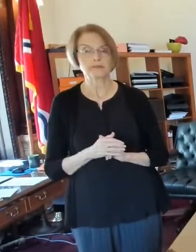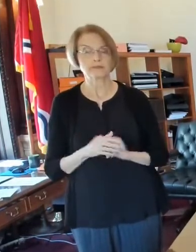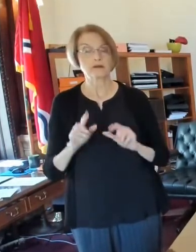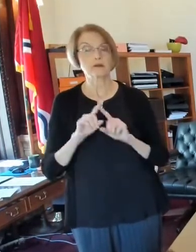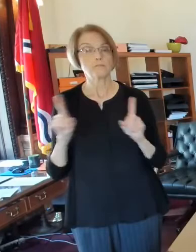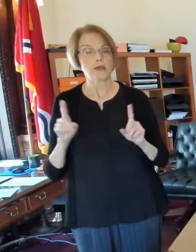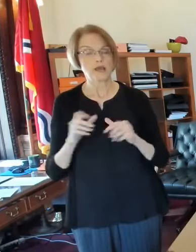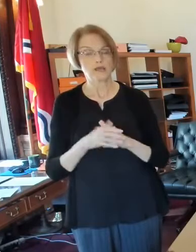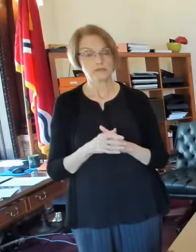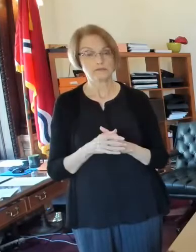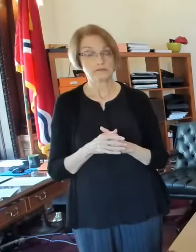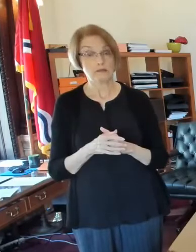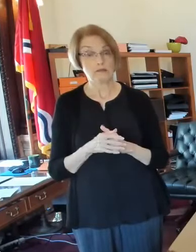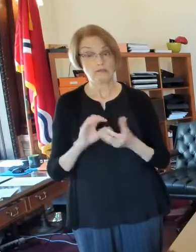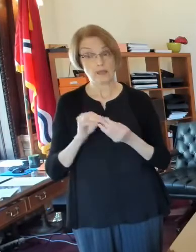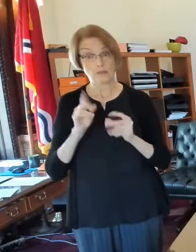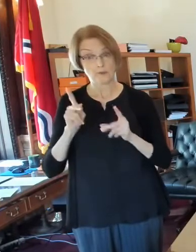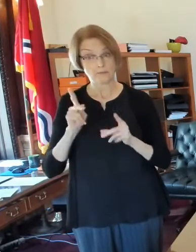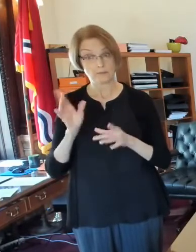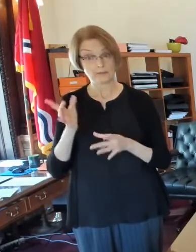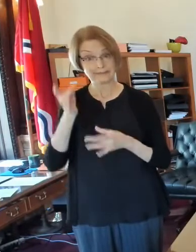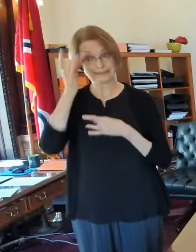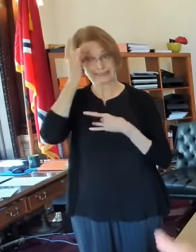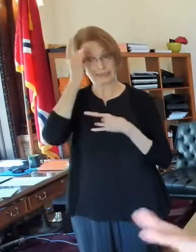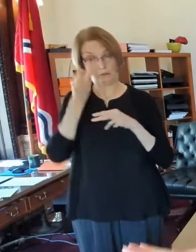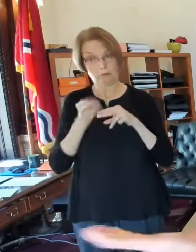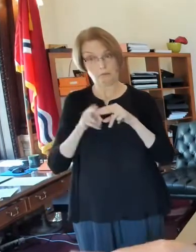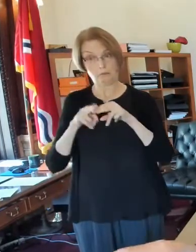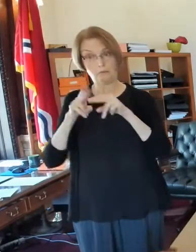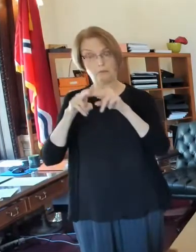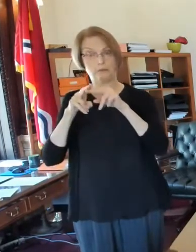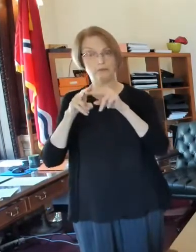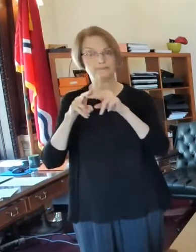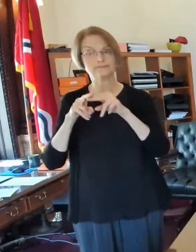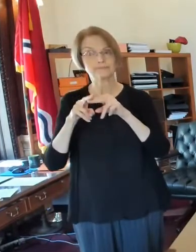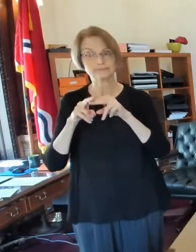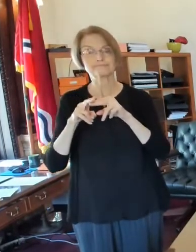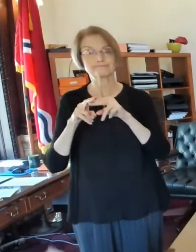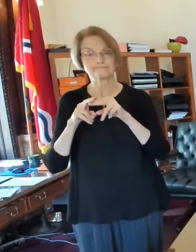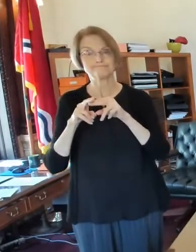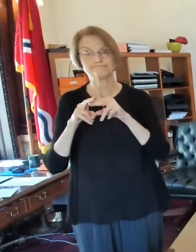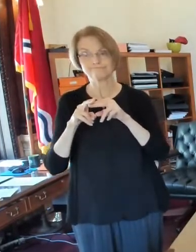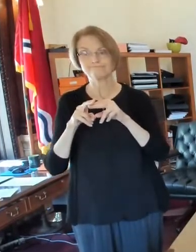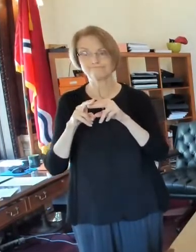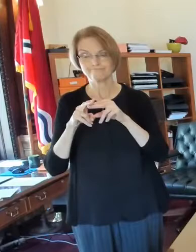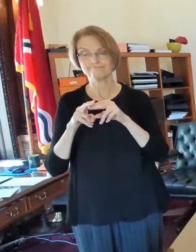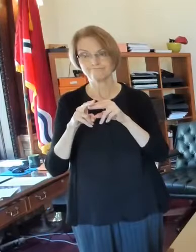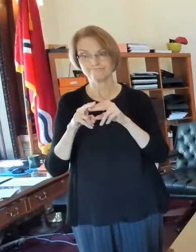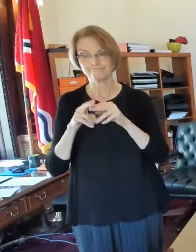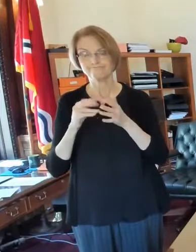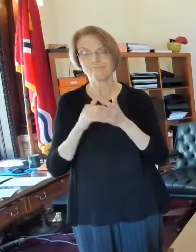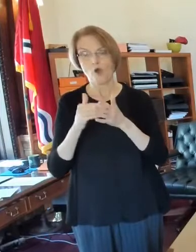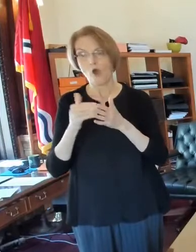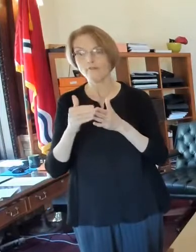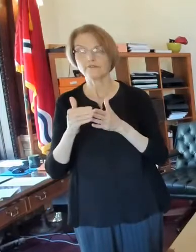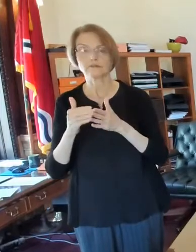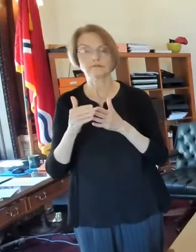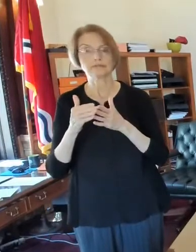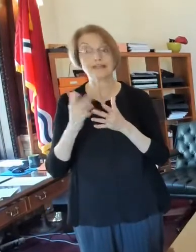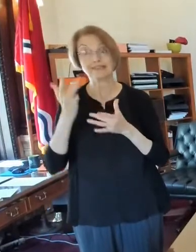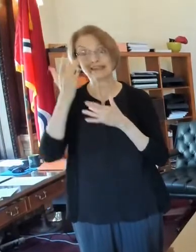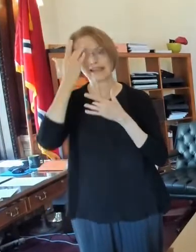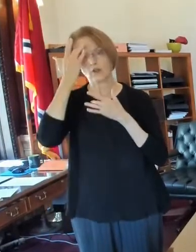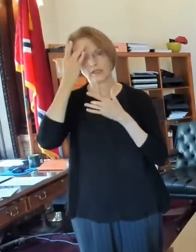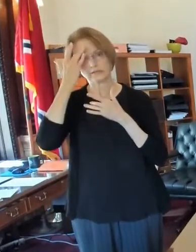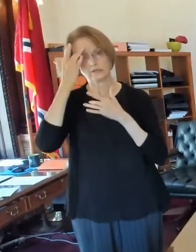but as cases go, go up, people get sicker later into the, into the illness. So we're very hopeful that